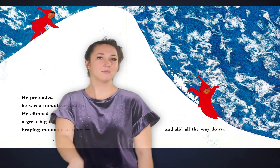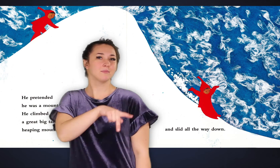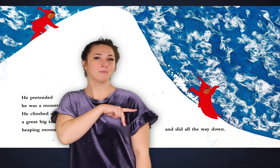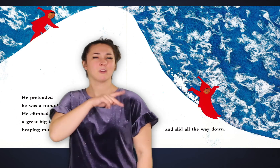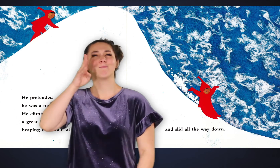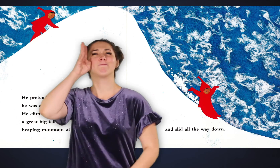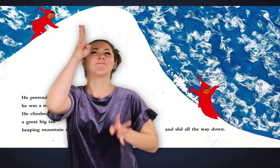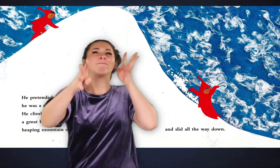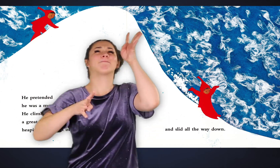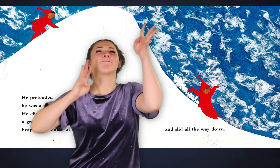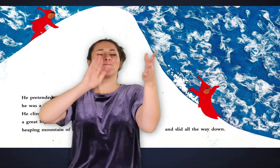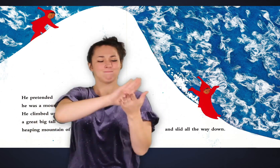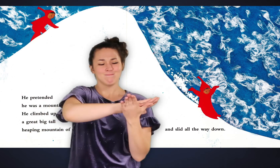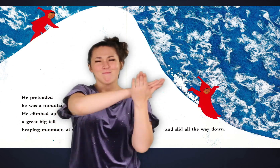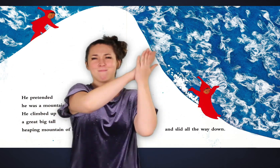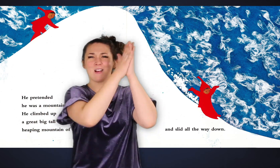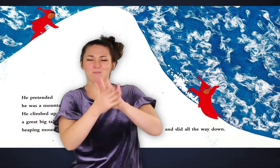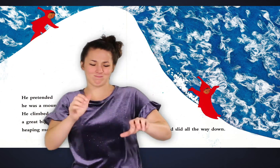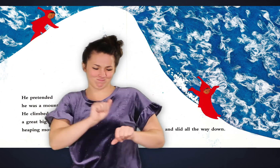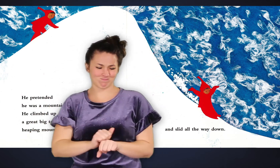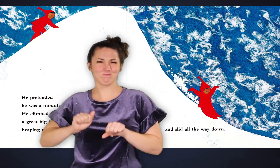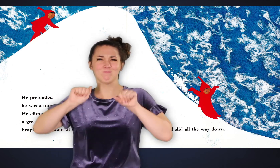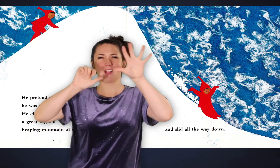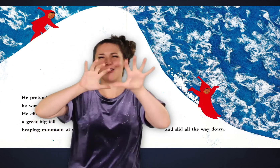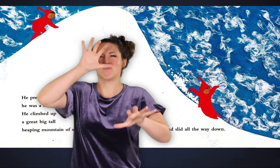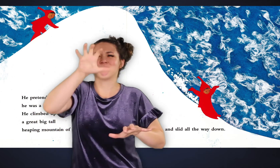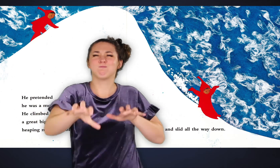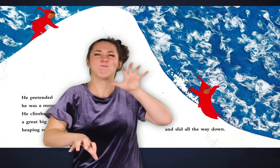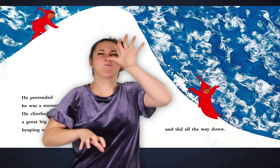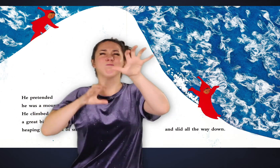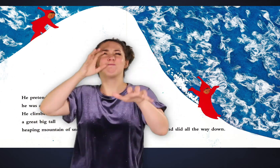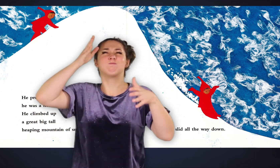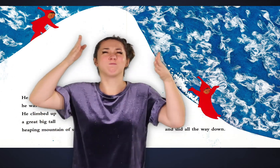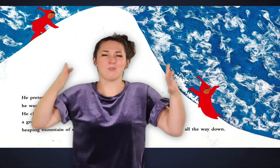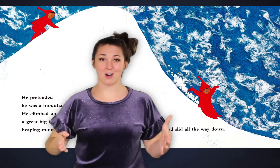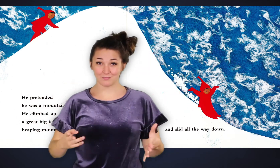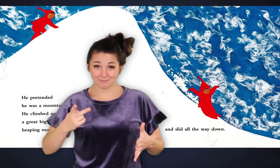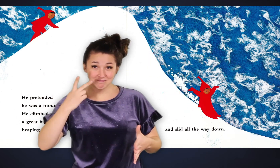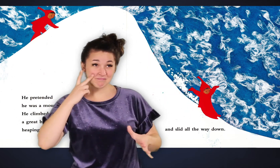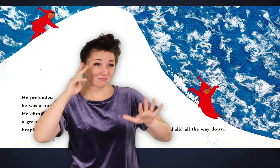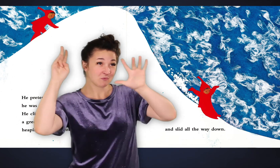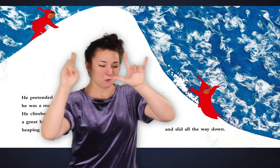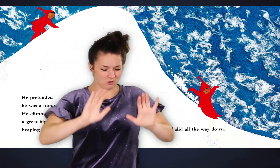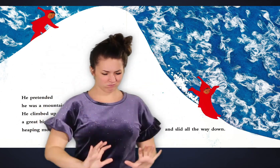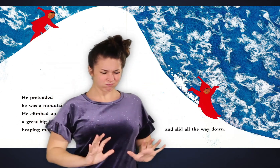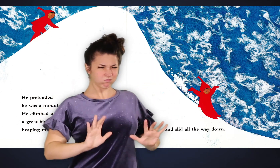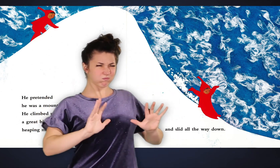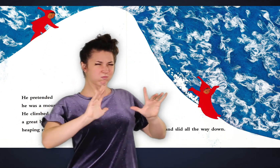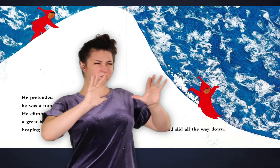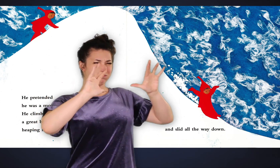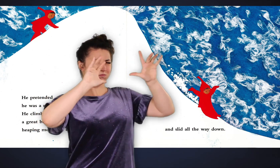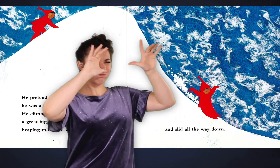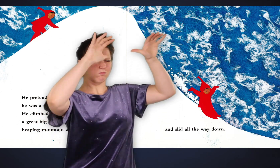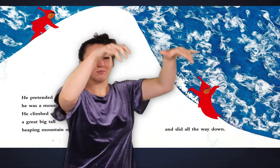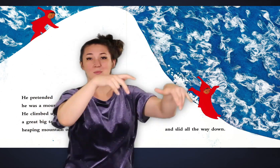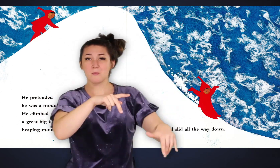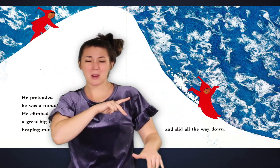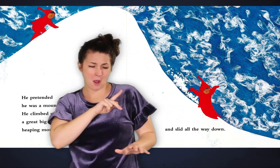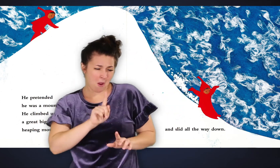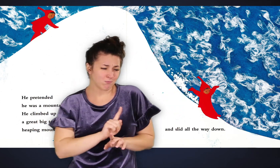He pretended he was a mountain climber. He climbed up a great, big, tall, heaping